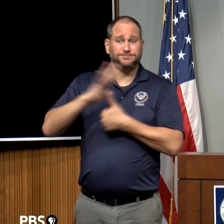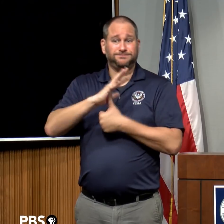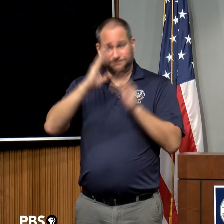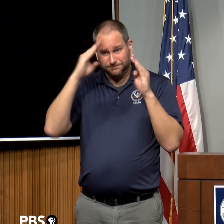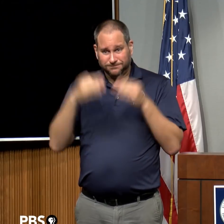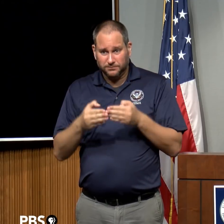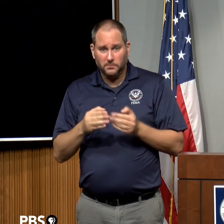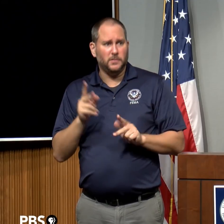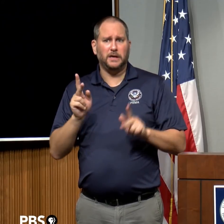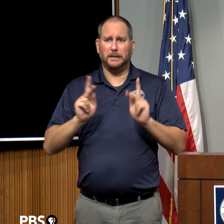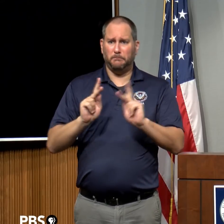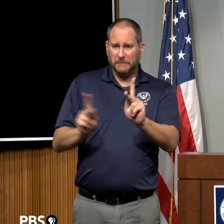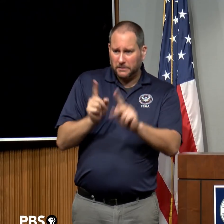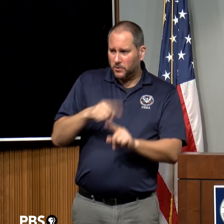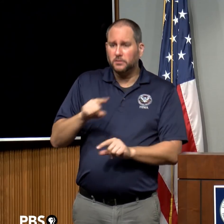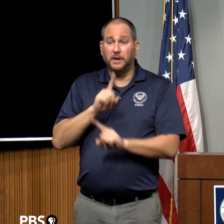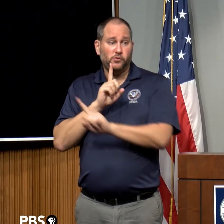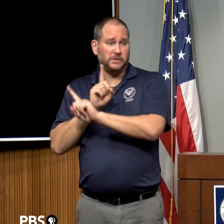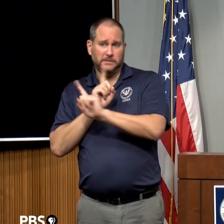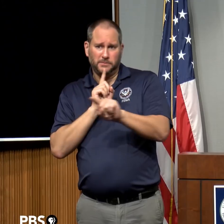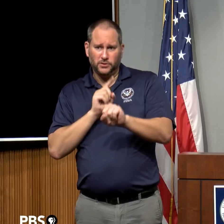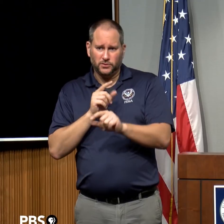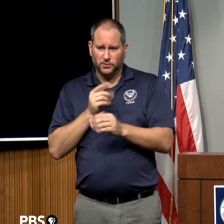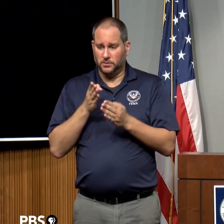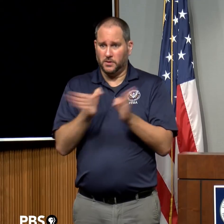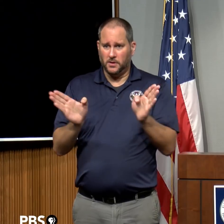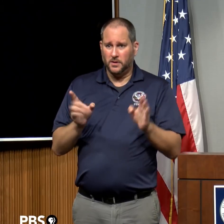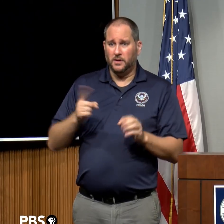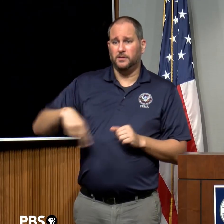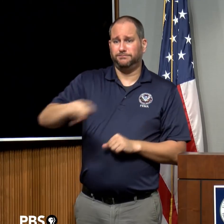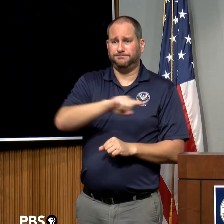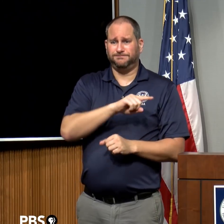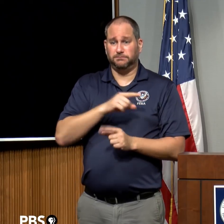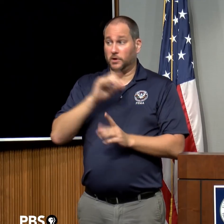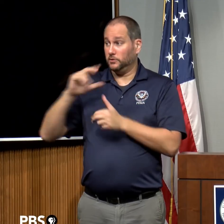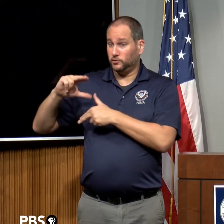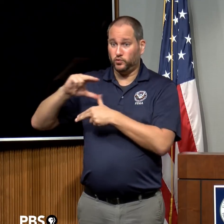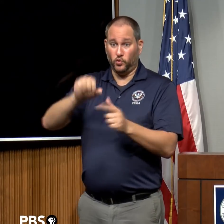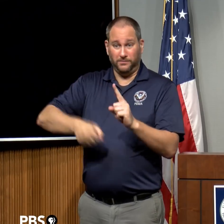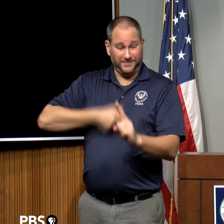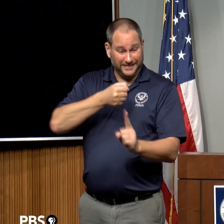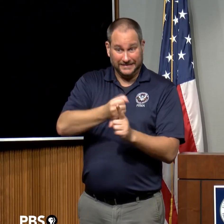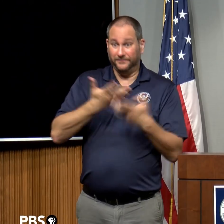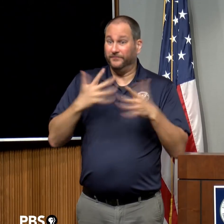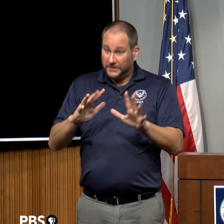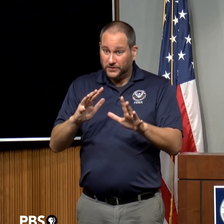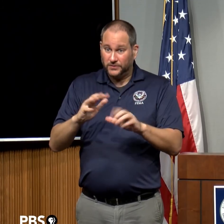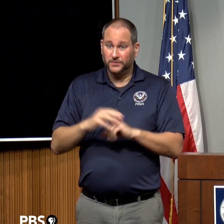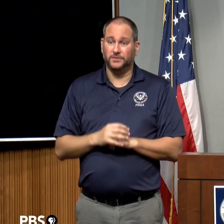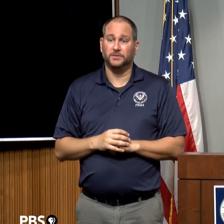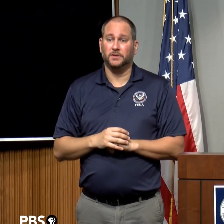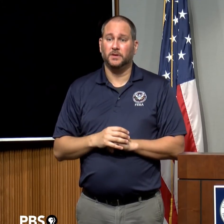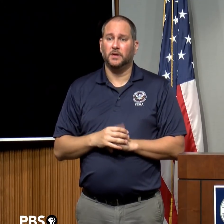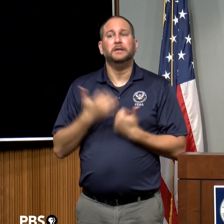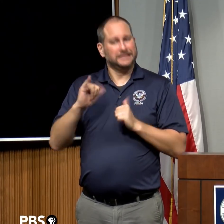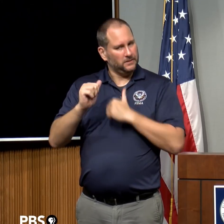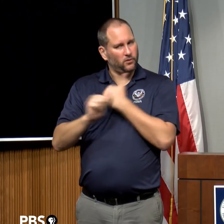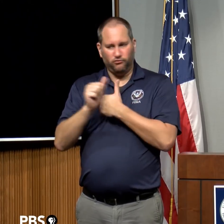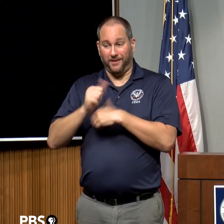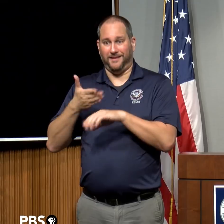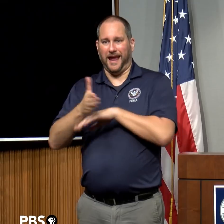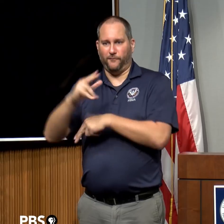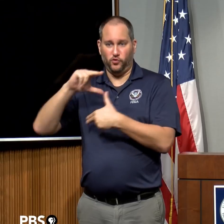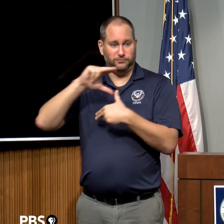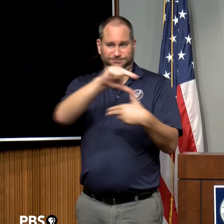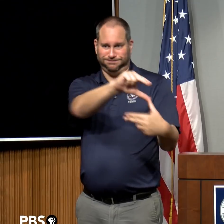storm has passed, hazards may still be present. Stay in a safe location while the Coast Guard and other state and local authorities assess